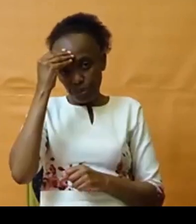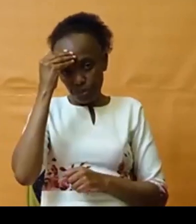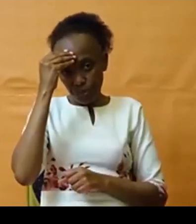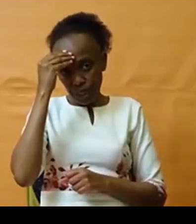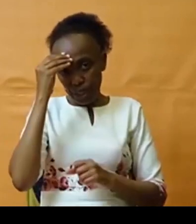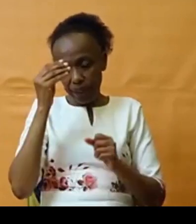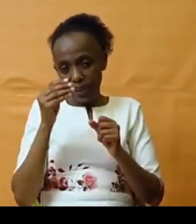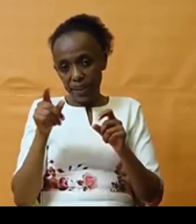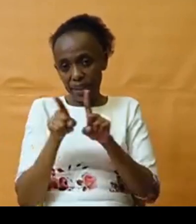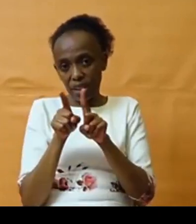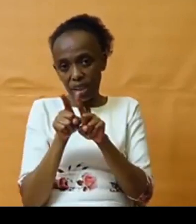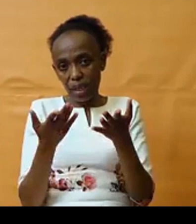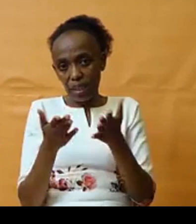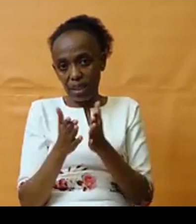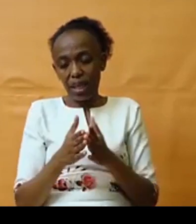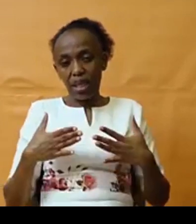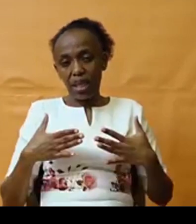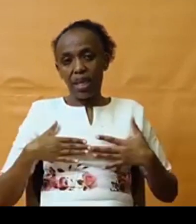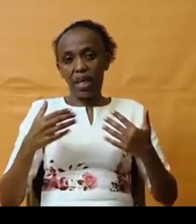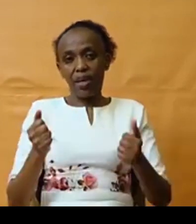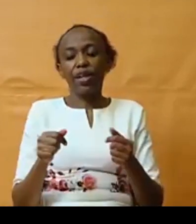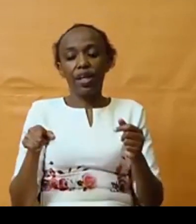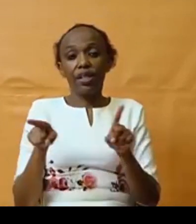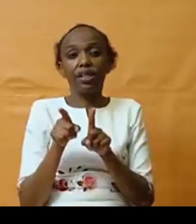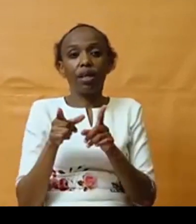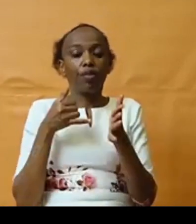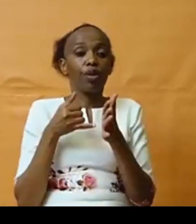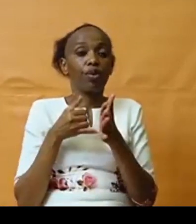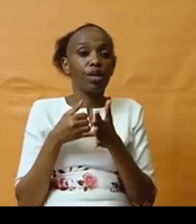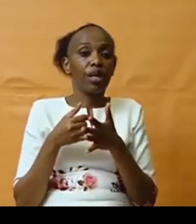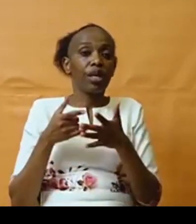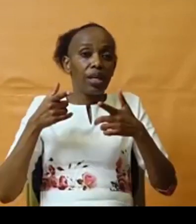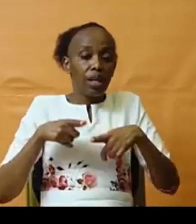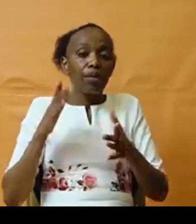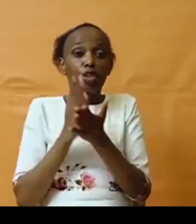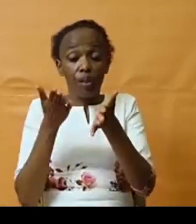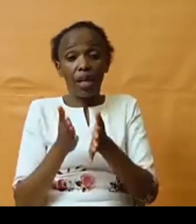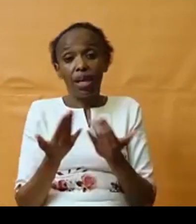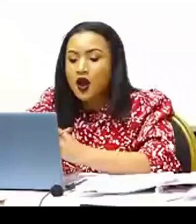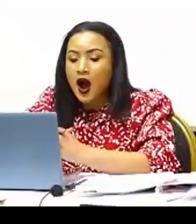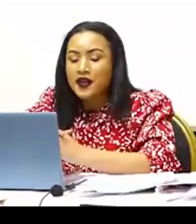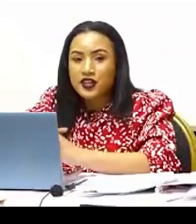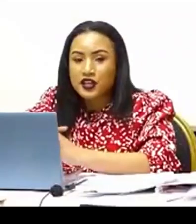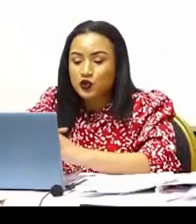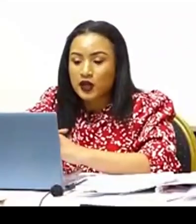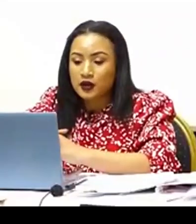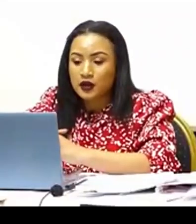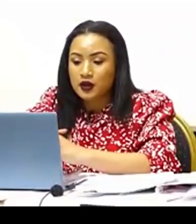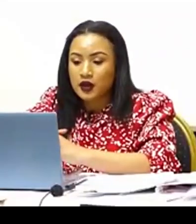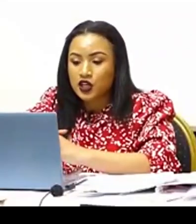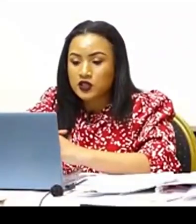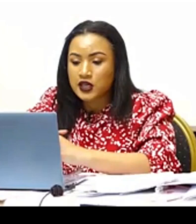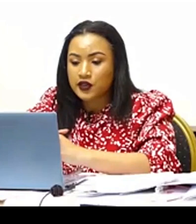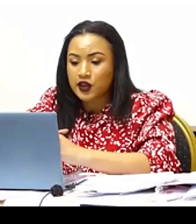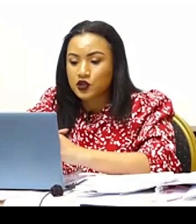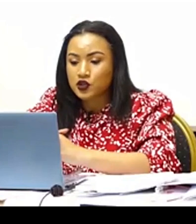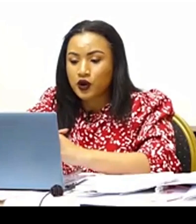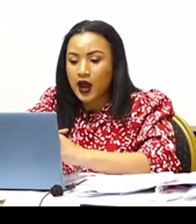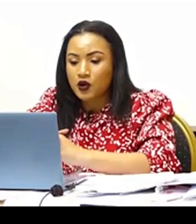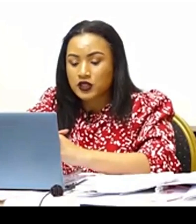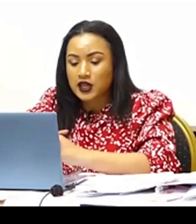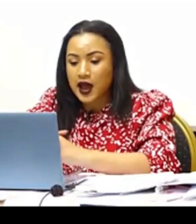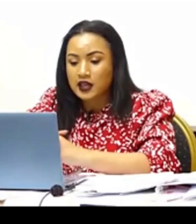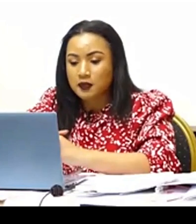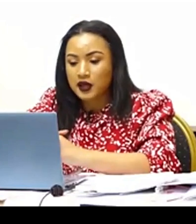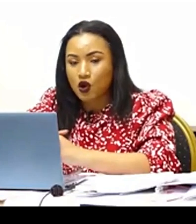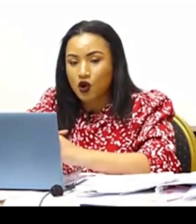health as well. So let me stop there for now. I think that it's really interesting that you